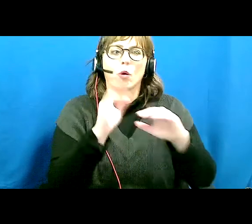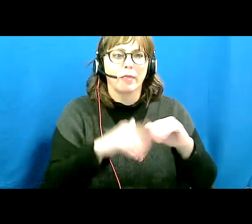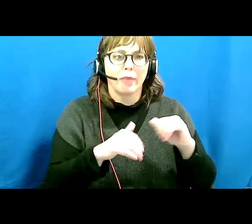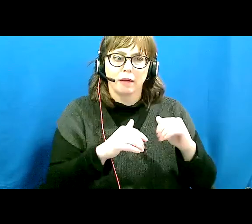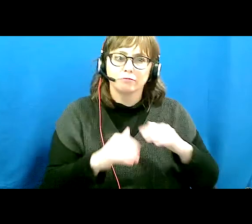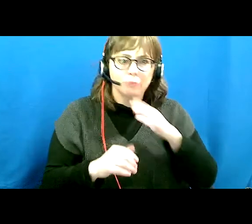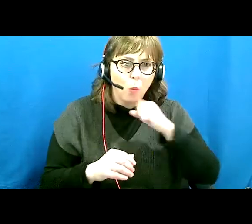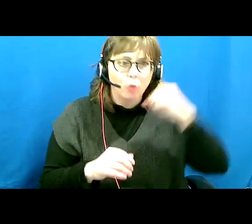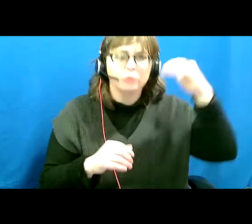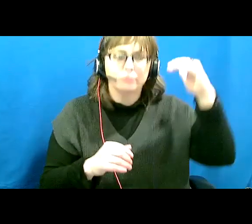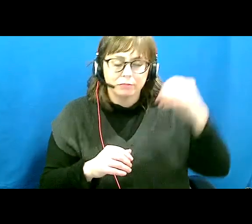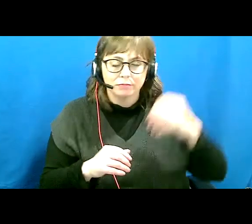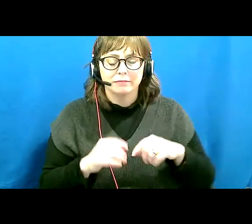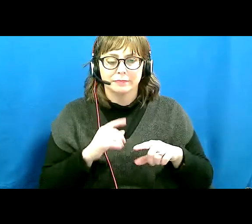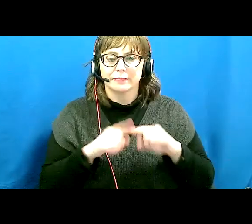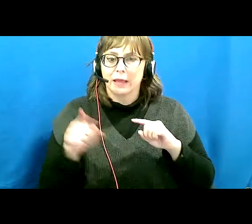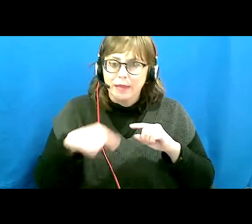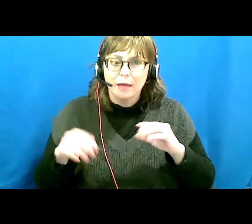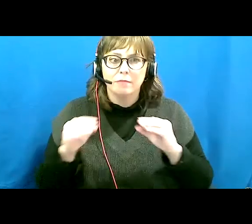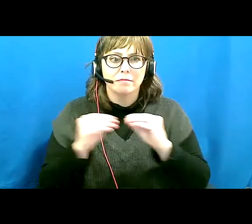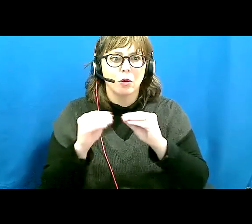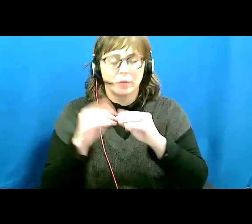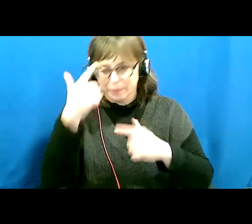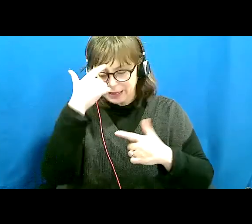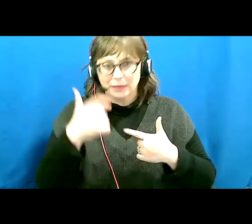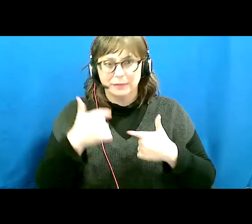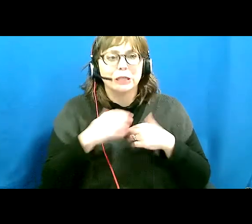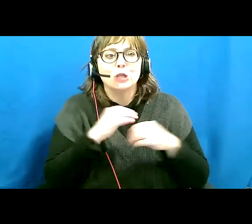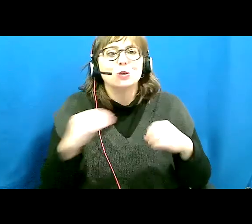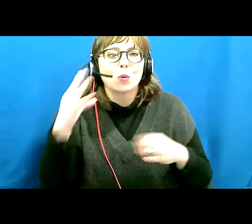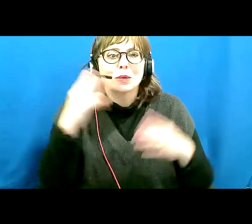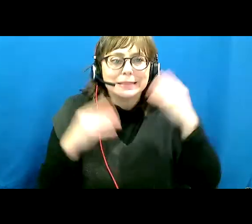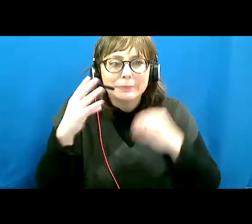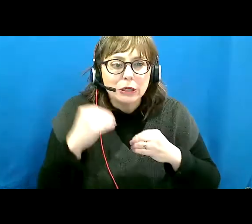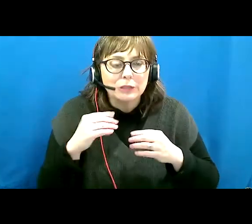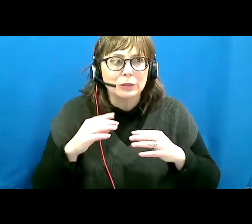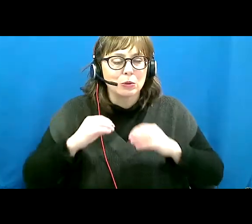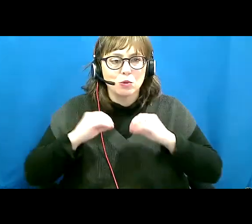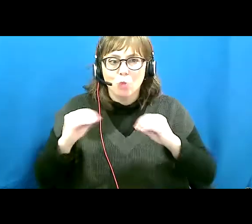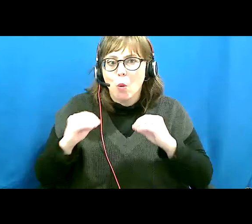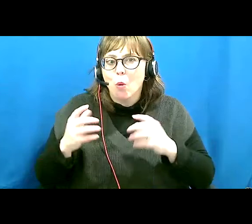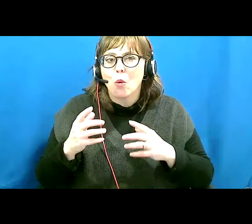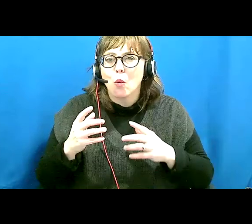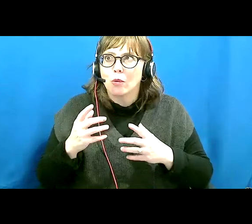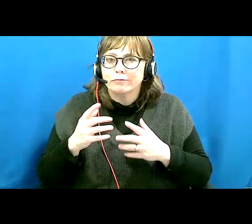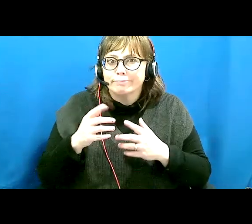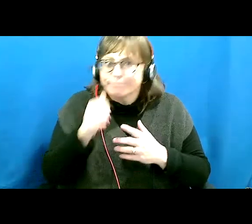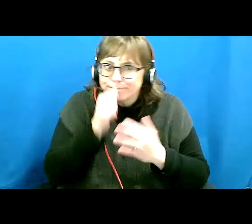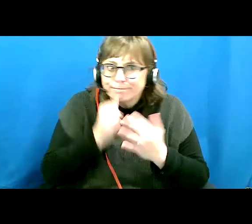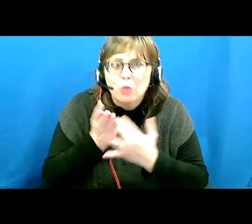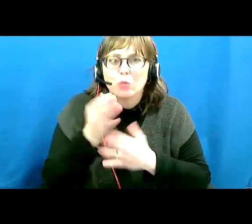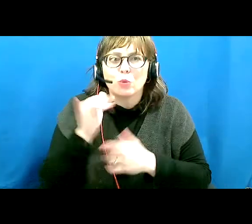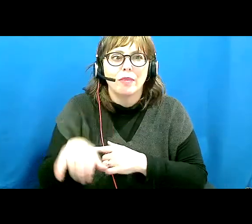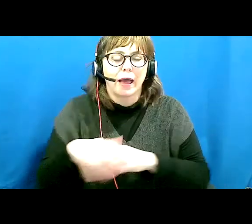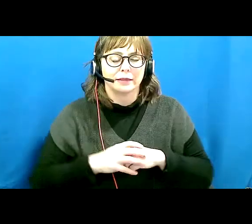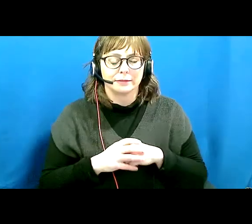comments seems to be amplified by your inexperience, which limits your ability to deal with them effectively. To put